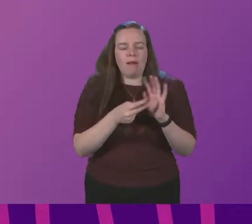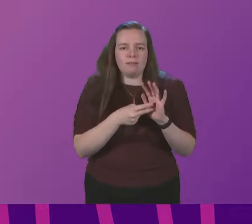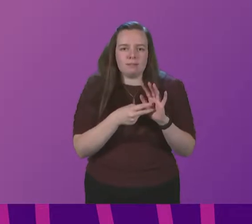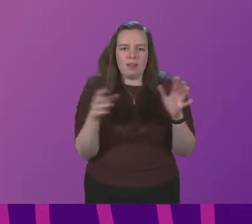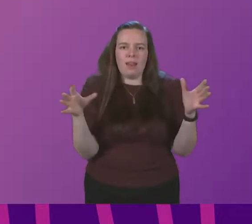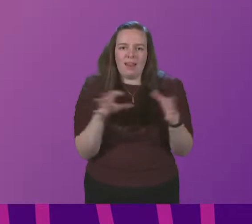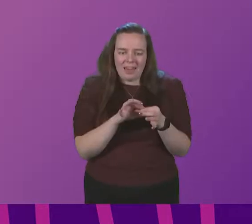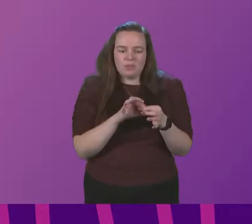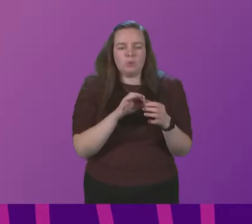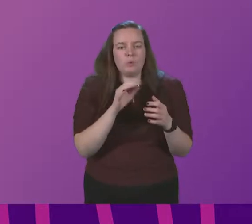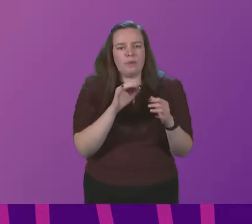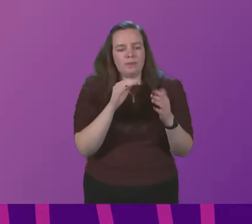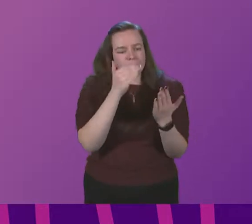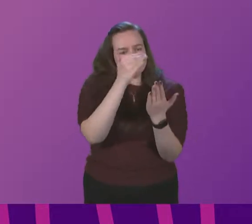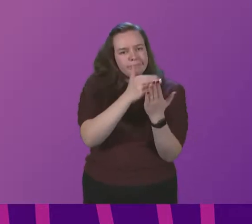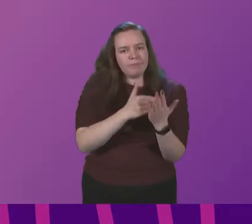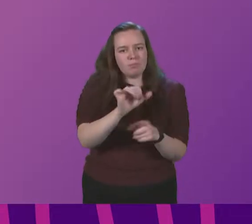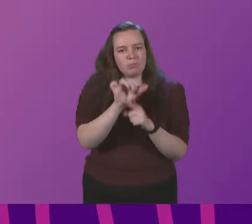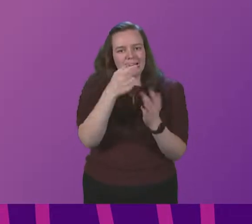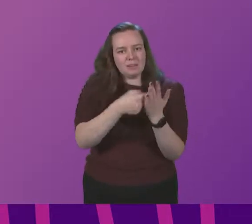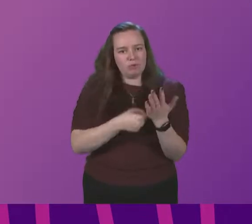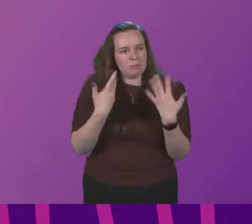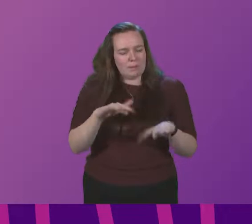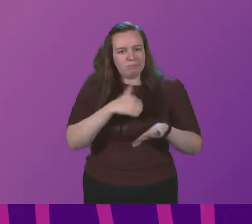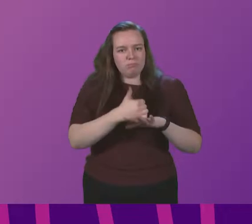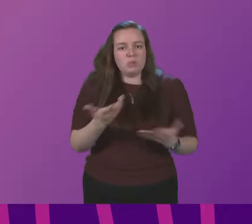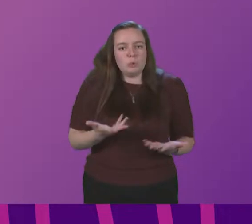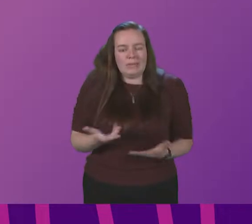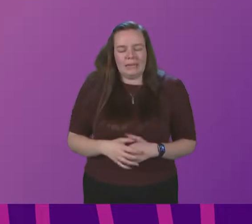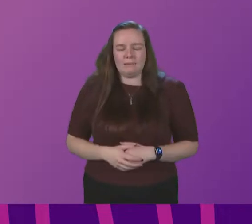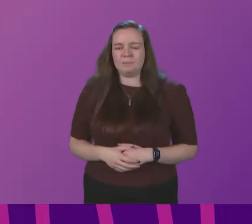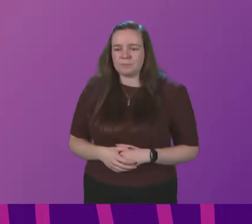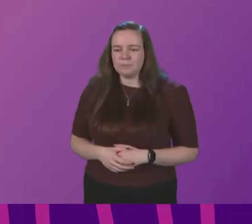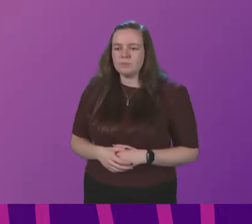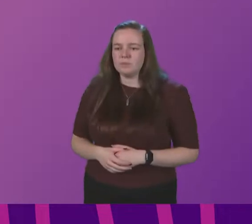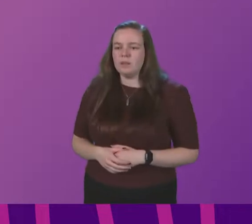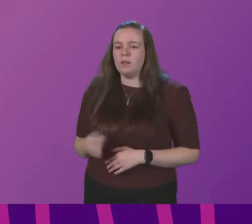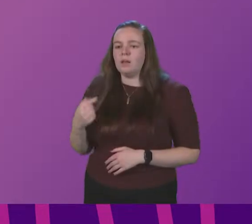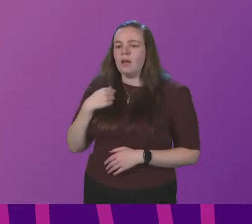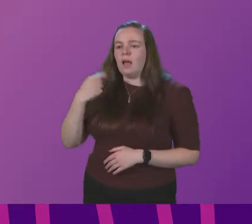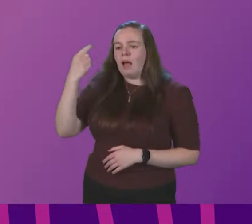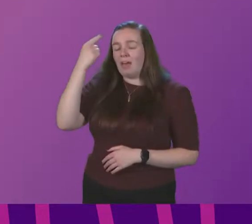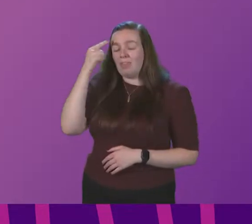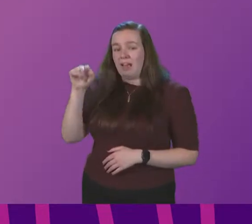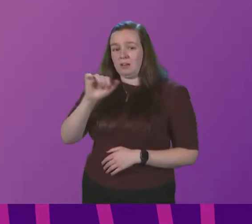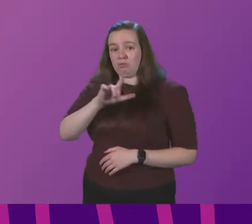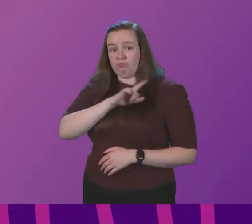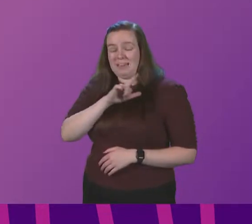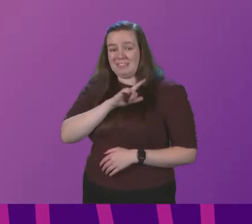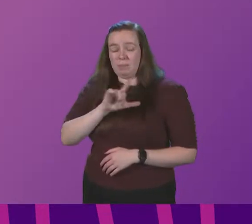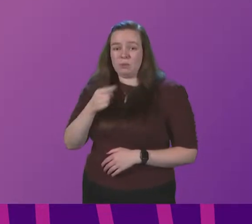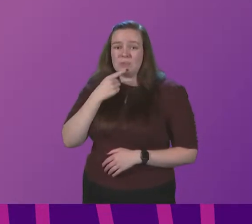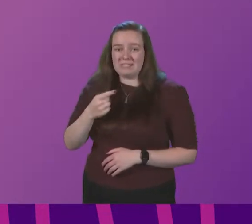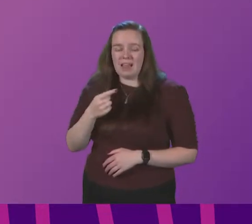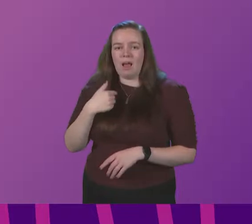series of protective measures that have been set out today First Minister Yes I think that is a reasonable thing to say